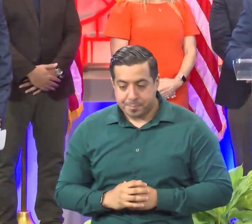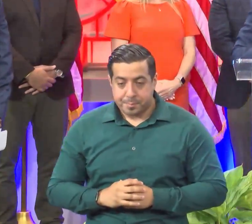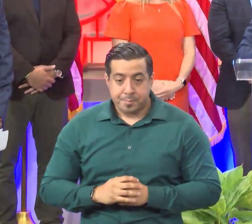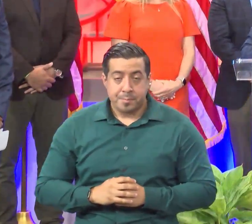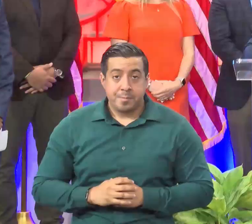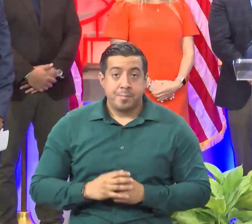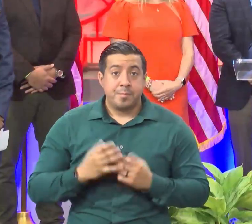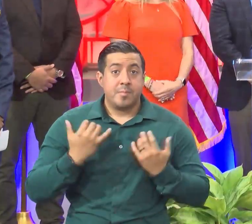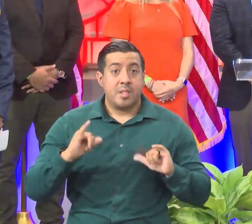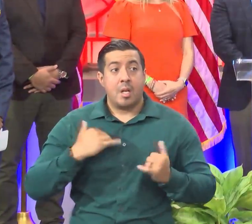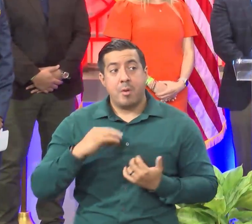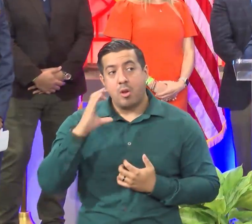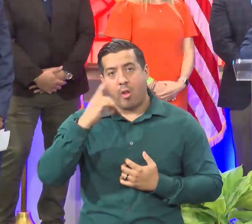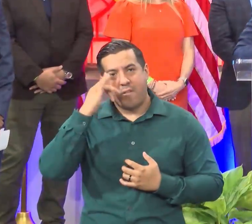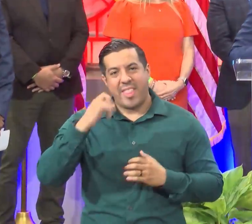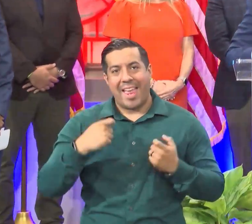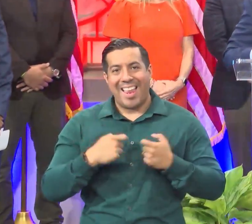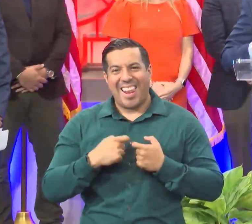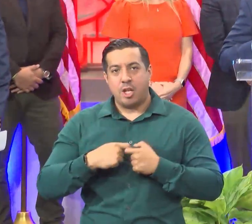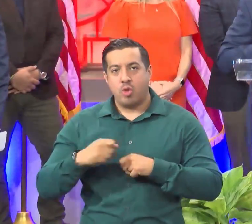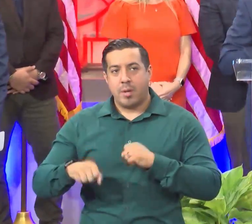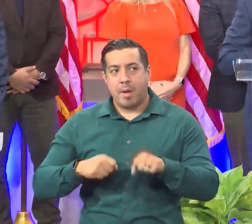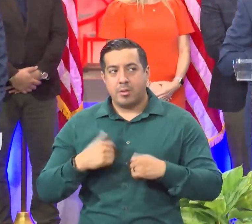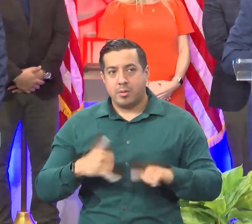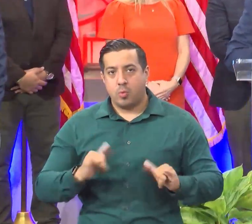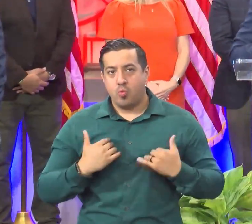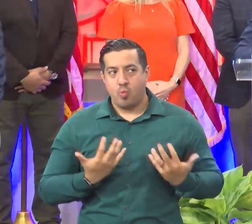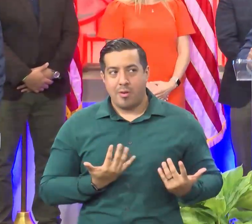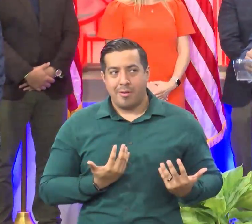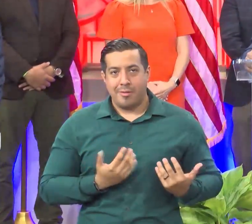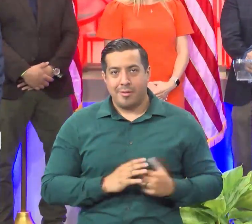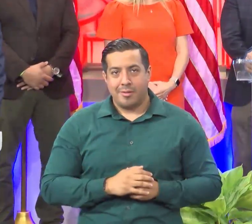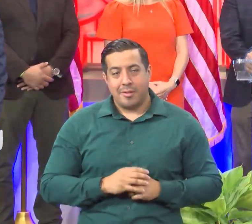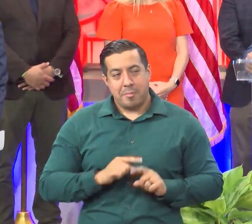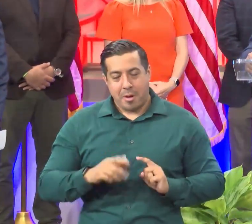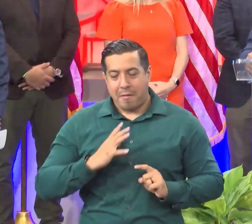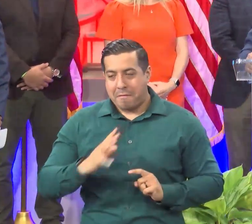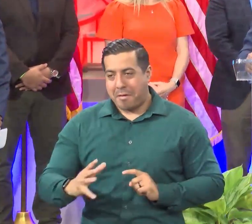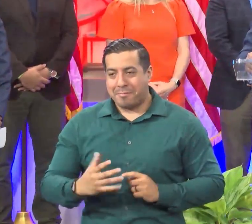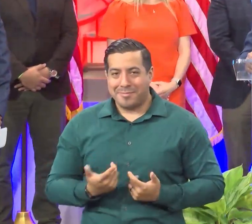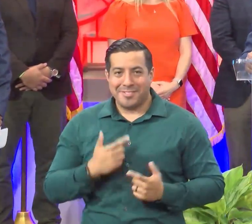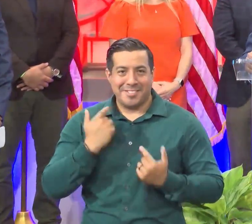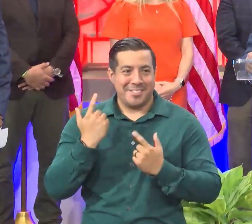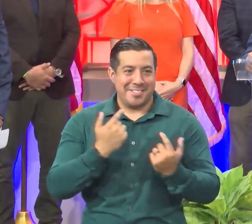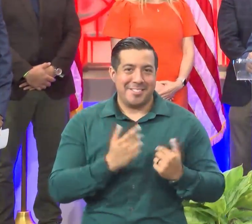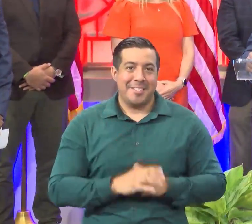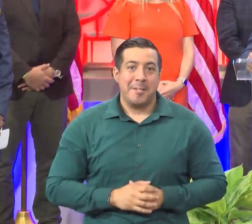Still looking for that electric bicycle, but we'll make do. As the